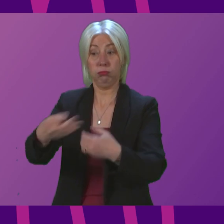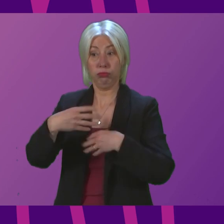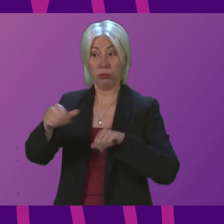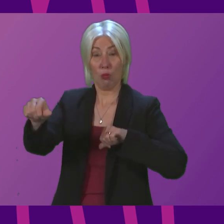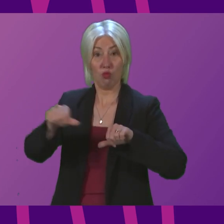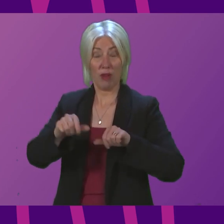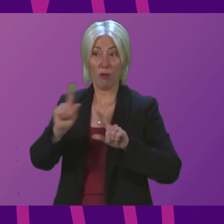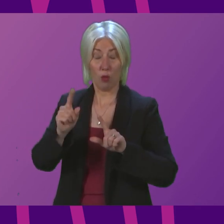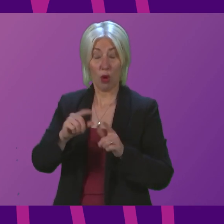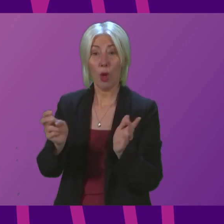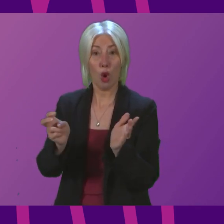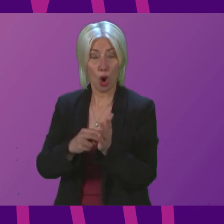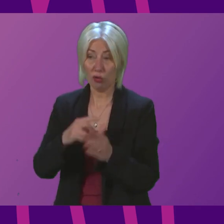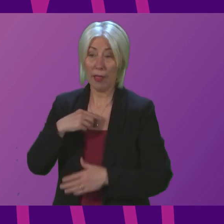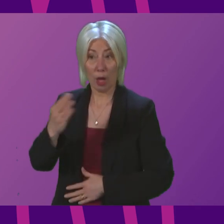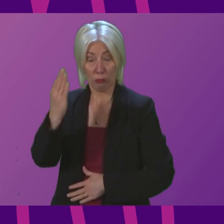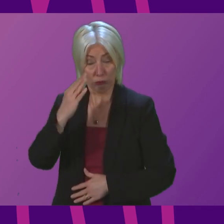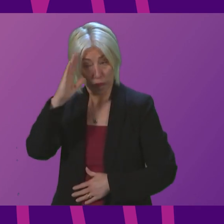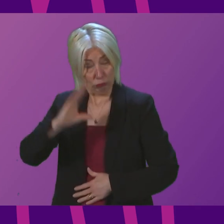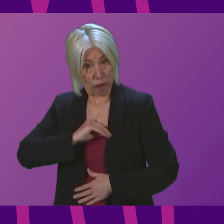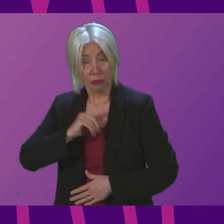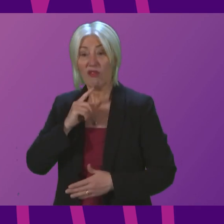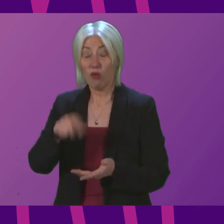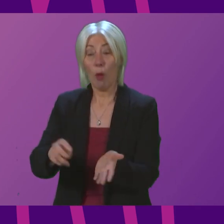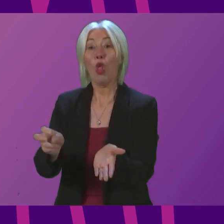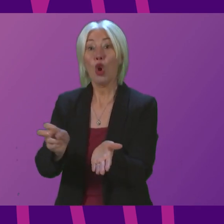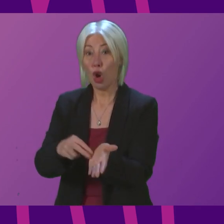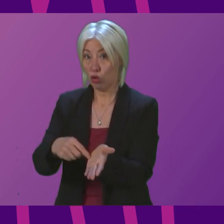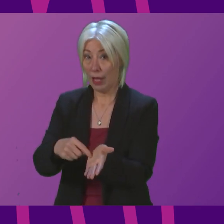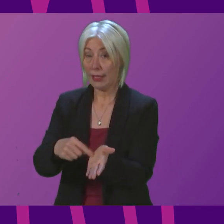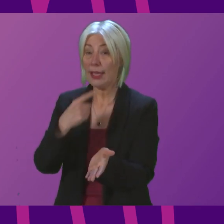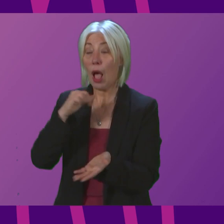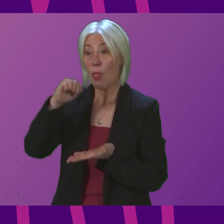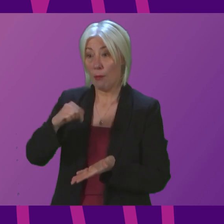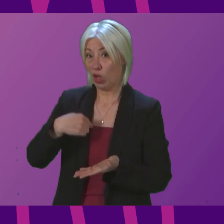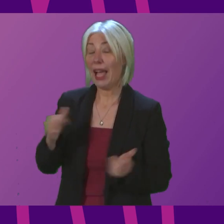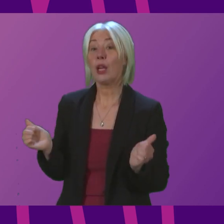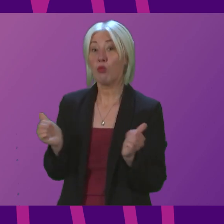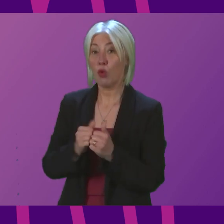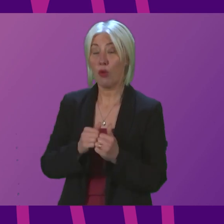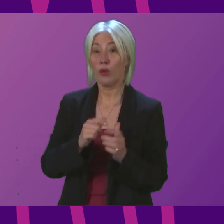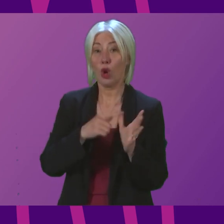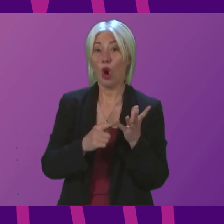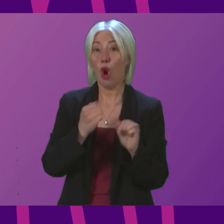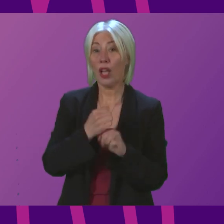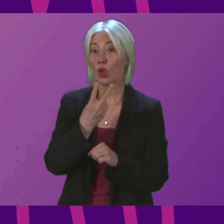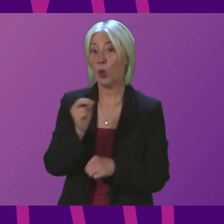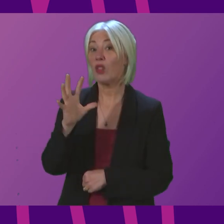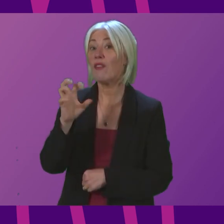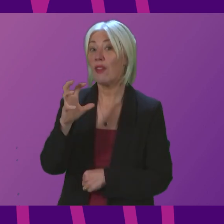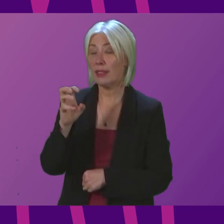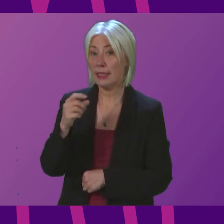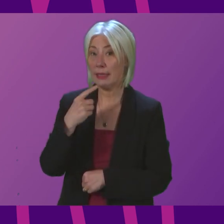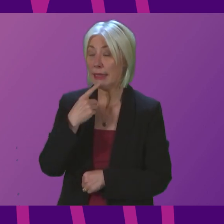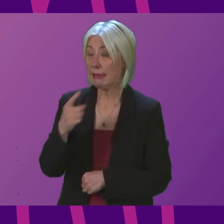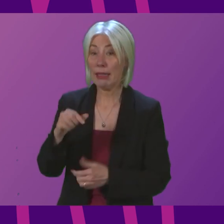being awarded and assured me, on the basis of the contract, the budget I had approved in August of 2015 did not